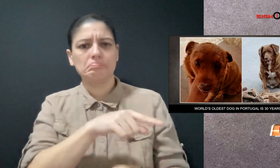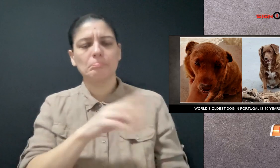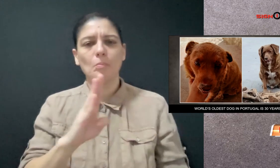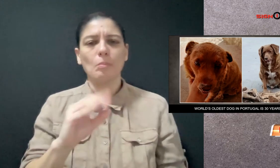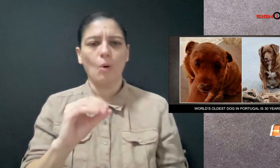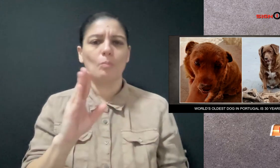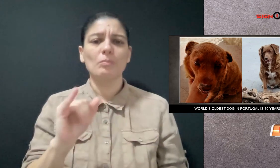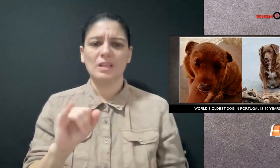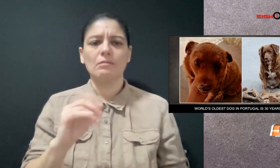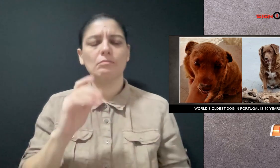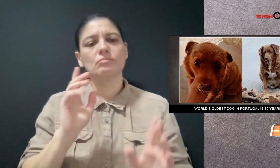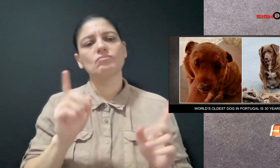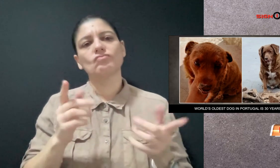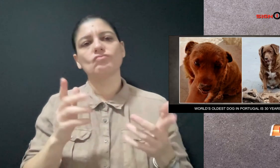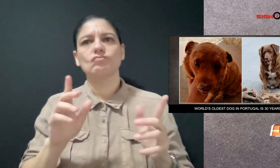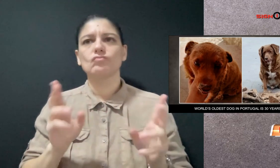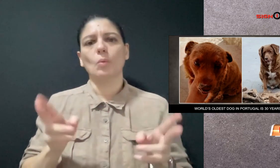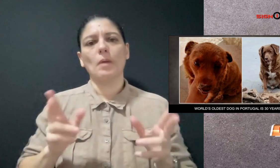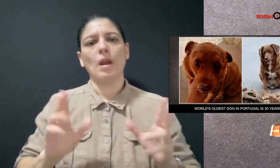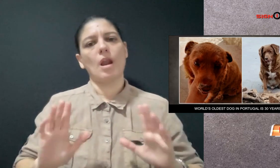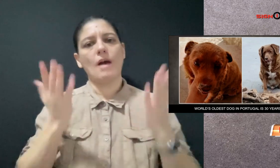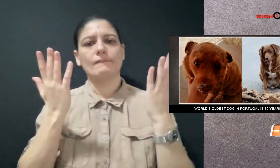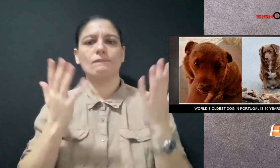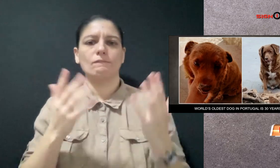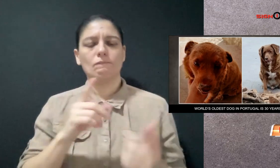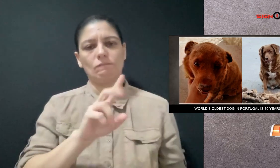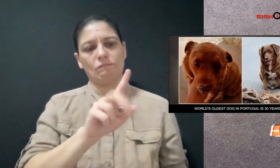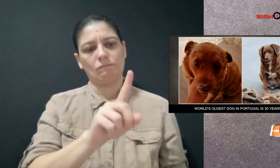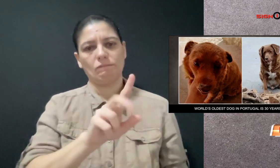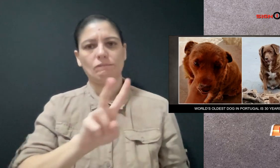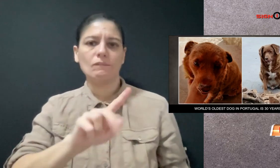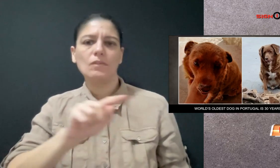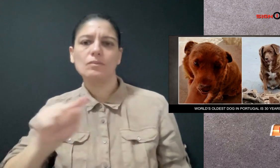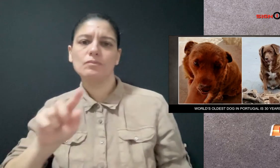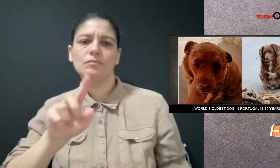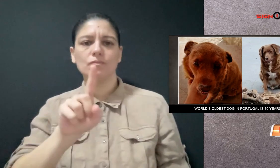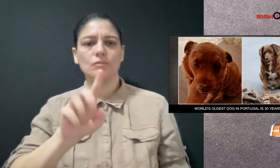Dogs like Bobby usually live about 12 to 14 years.